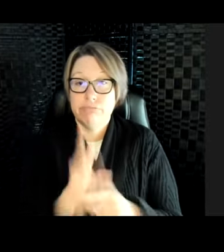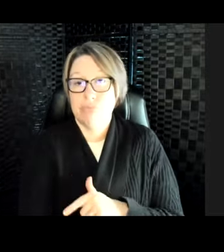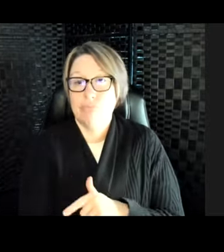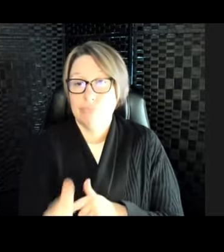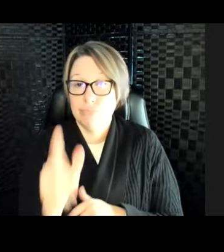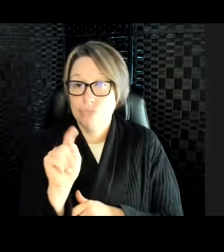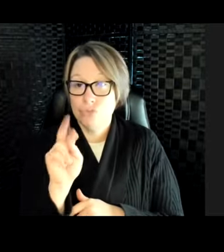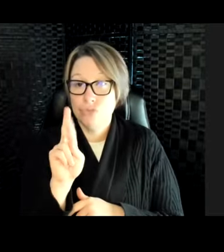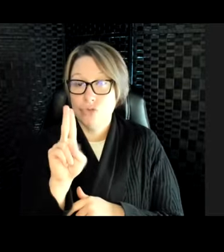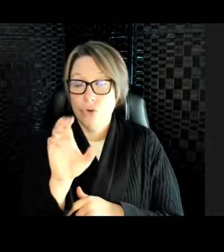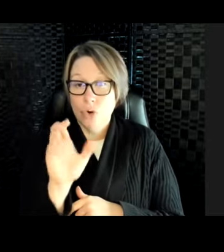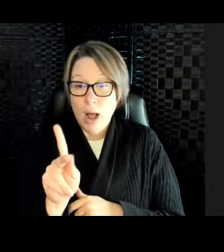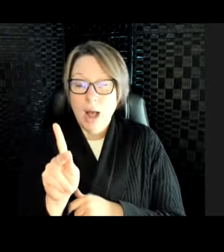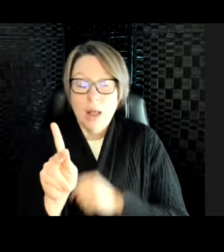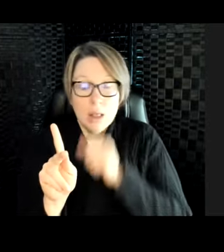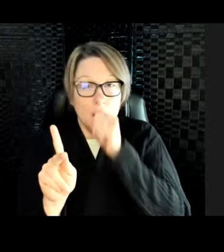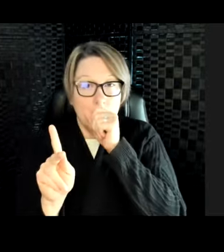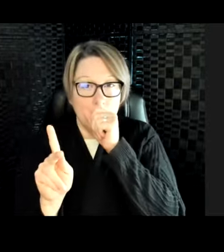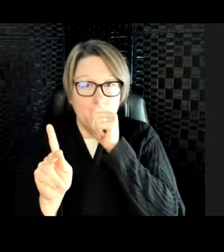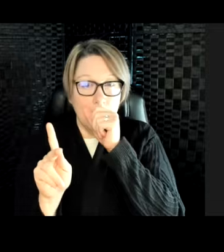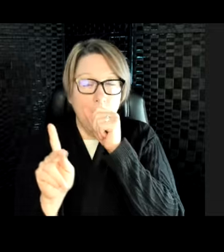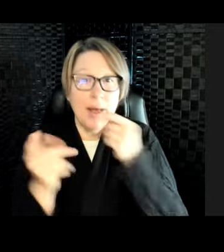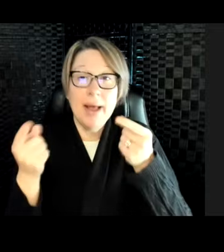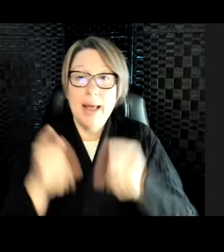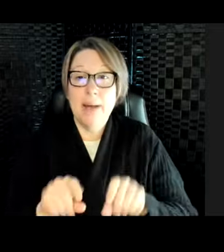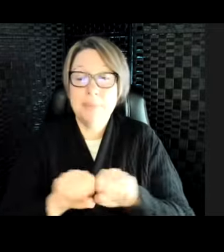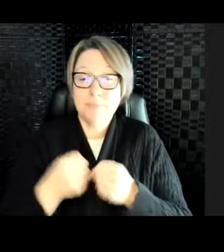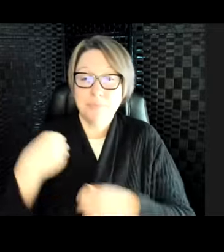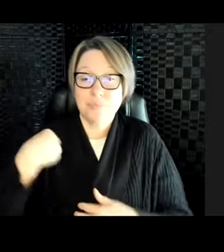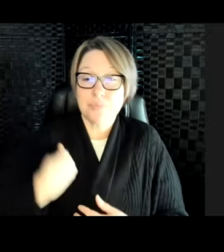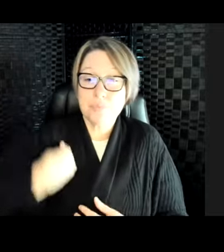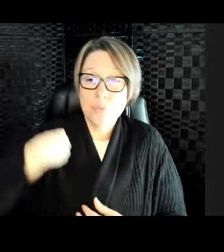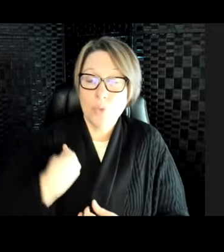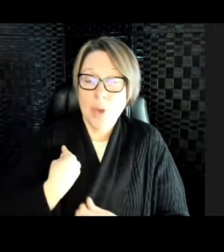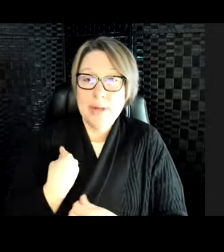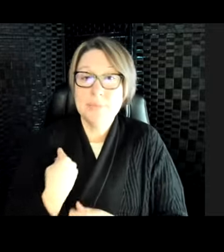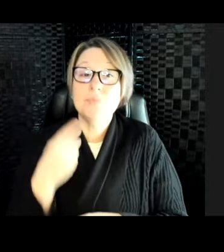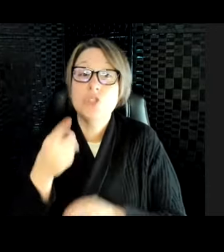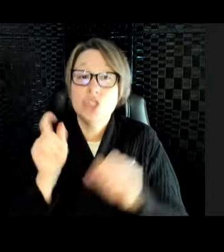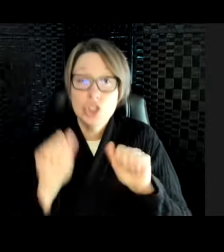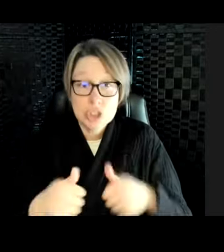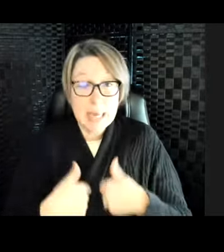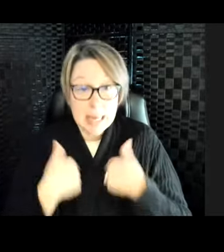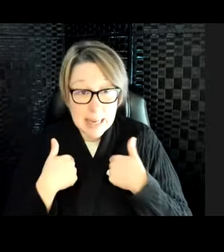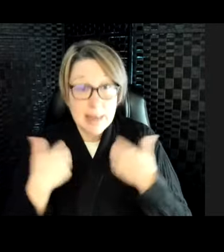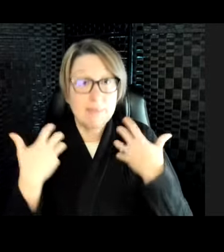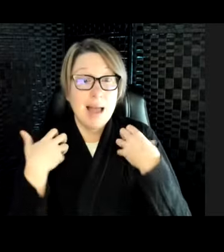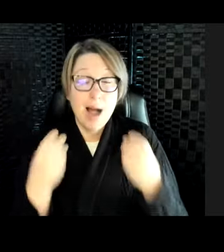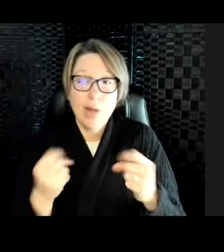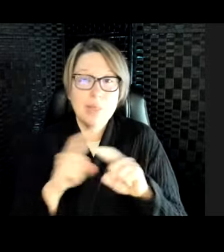When she was hit by a truck, that broke her wing. And while she's able to live and be healthy, she can't fly, which means that she